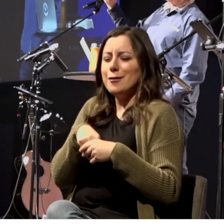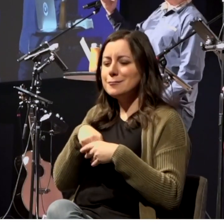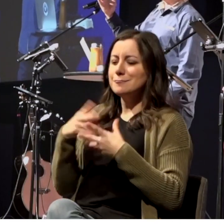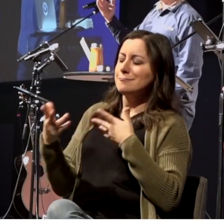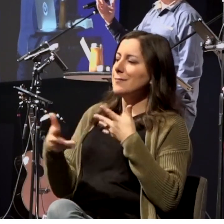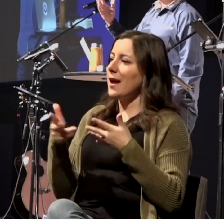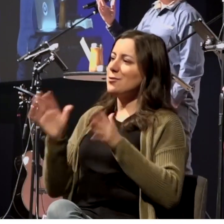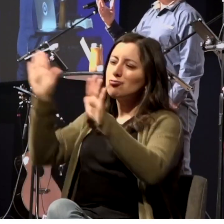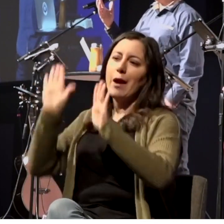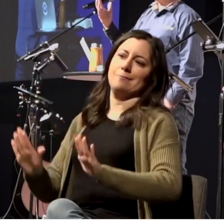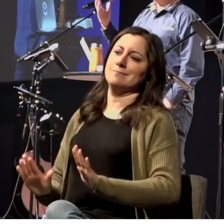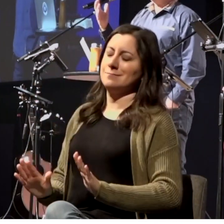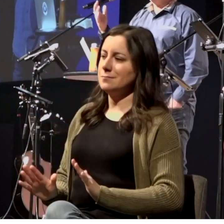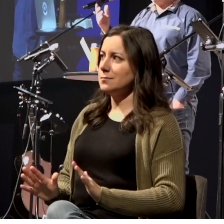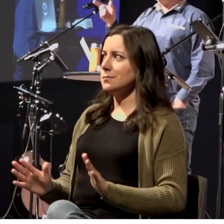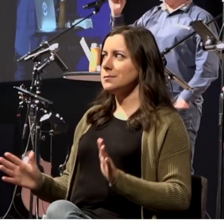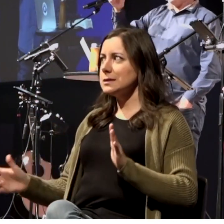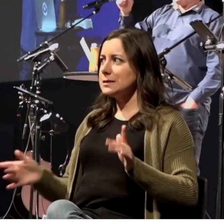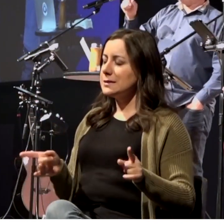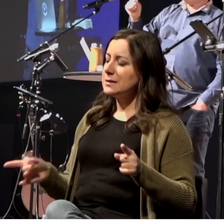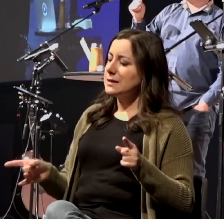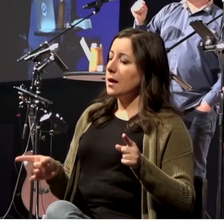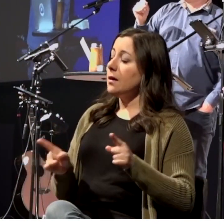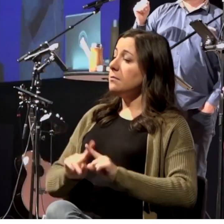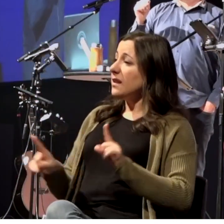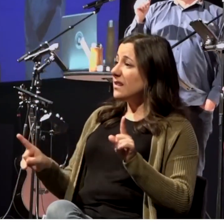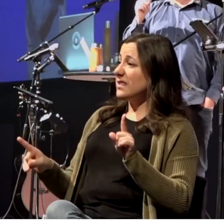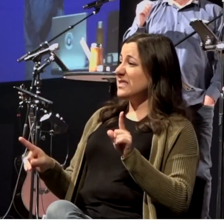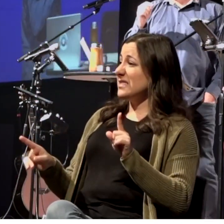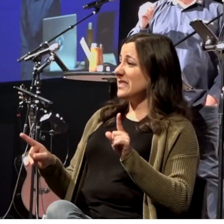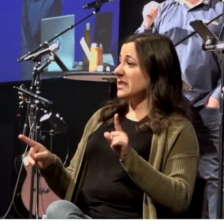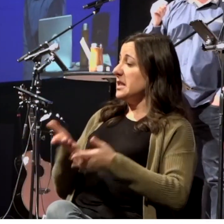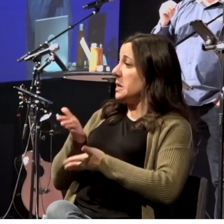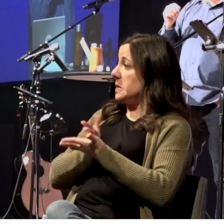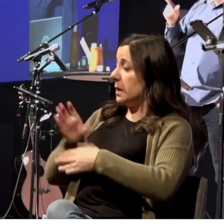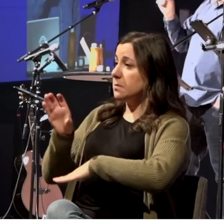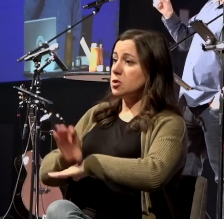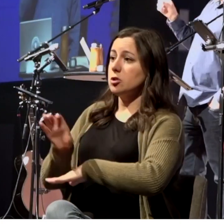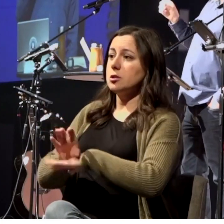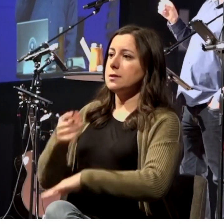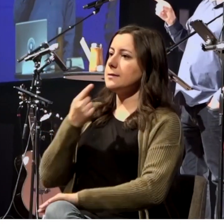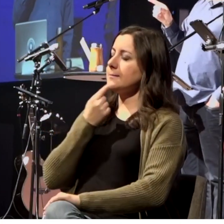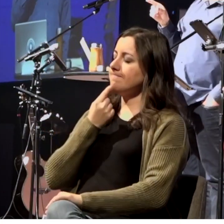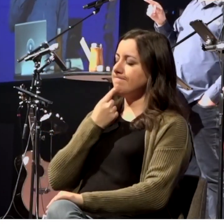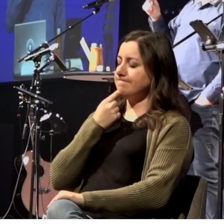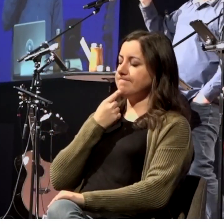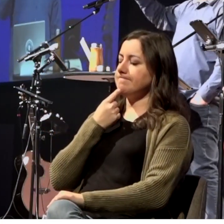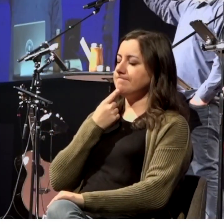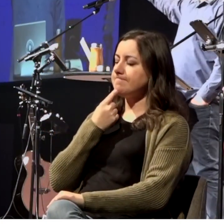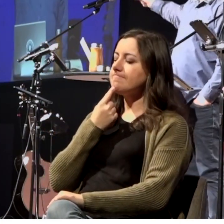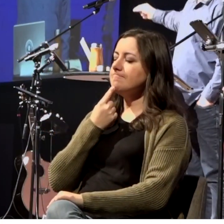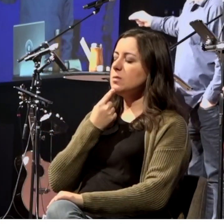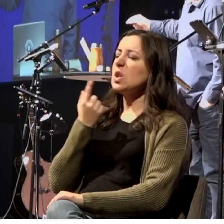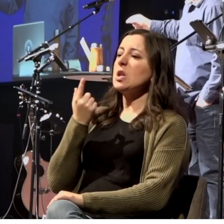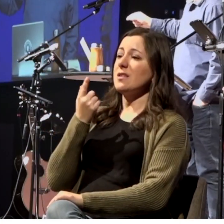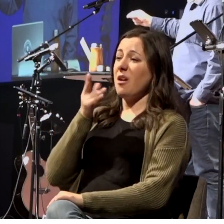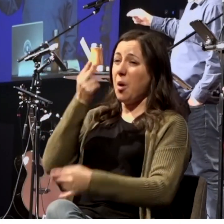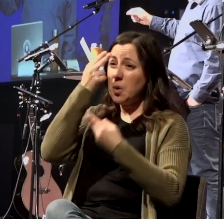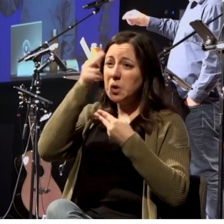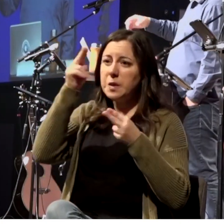this is great. And, but yet, you'll see some churches that will say, you know what? We're going to redeem that. We're